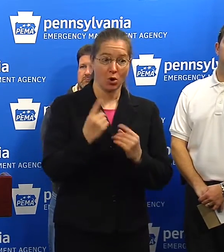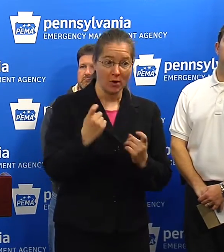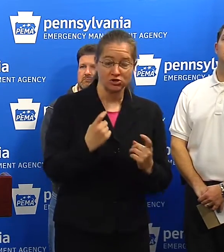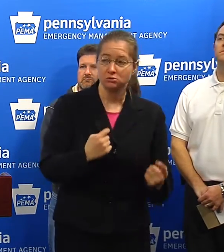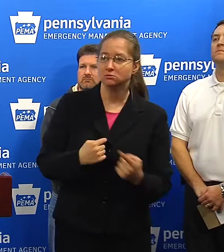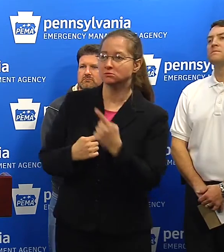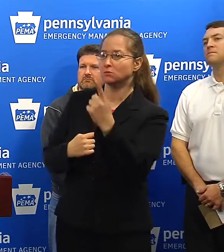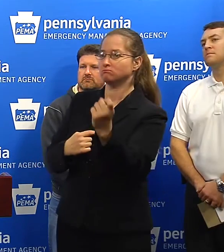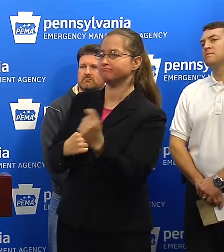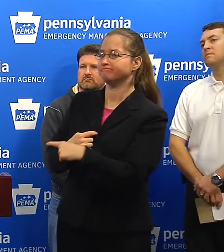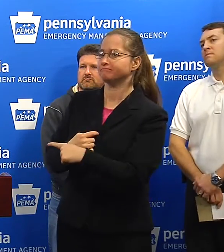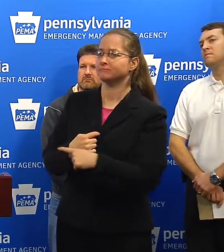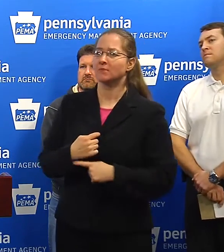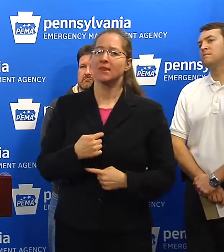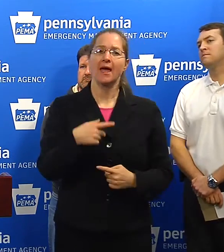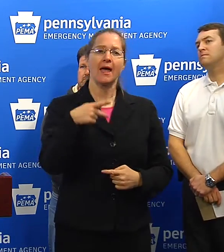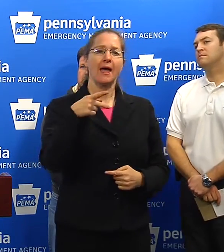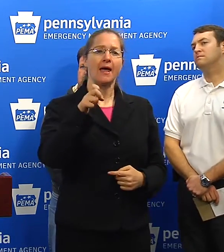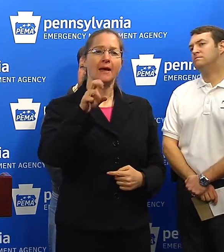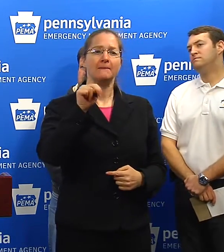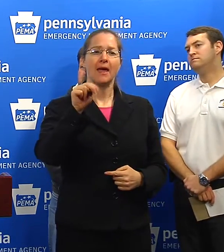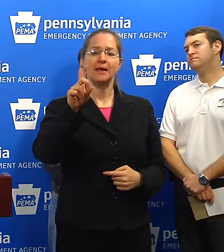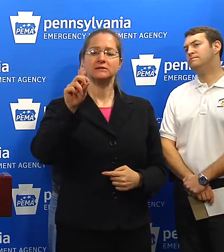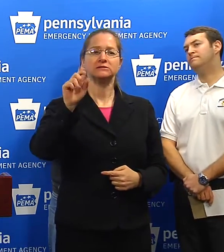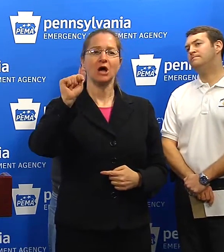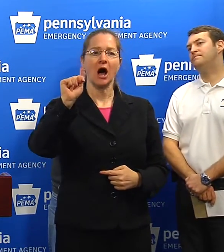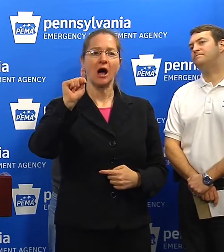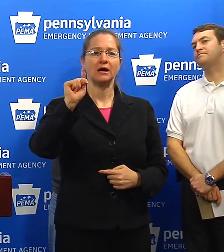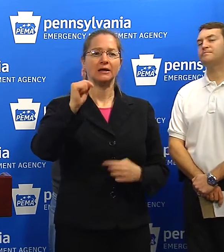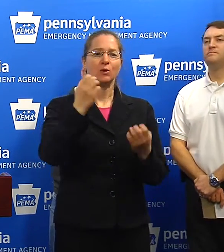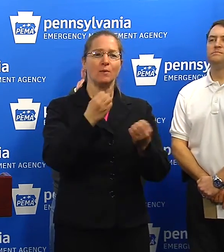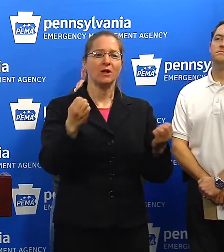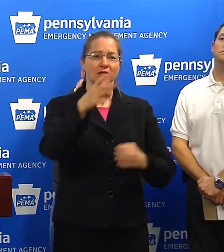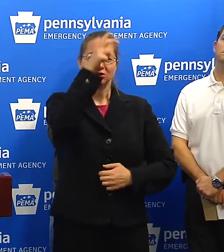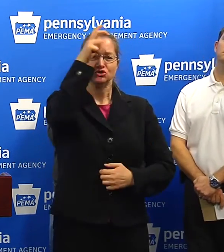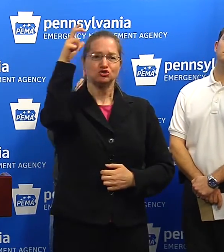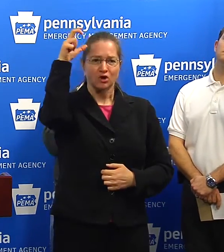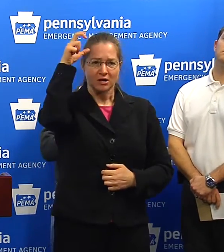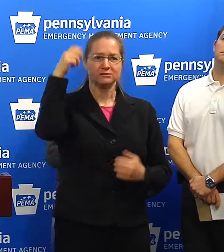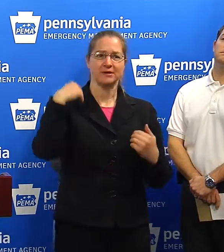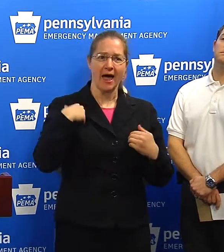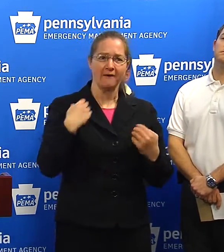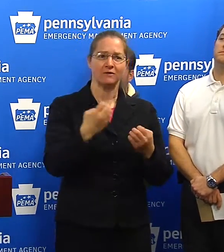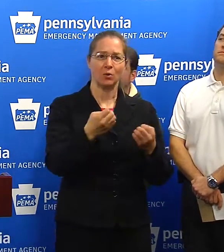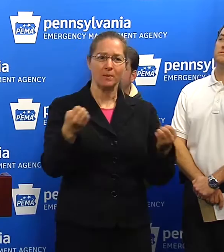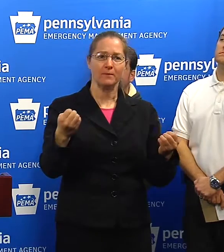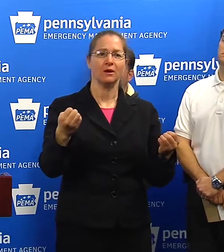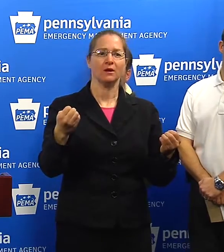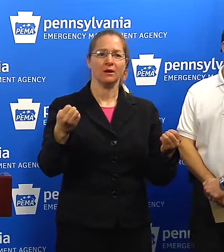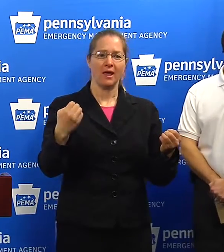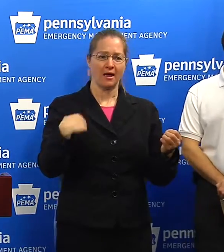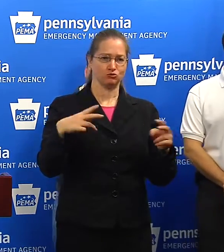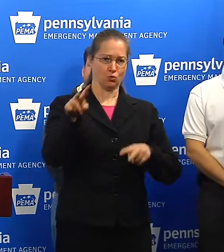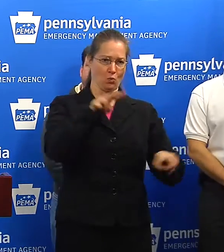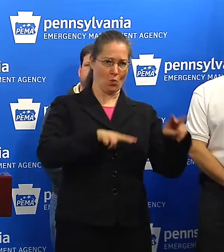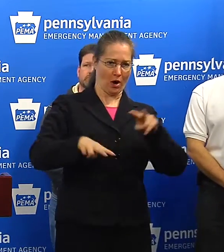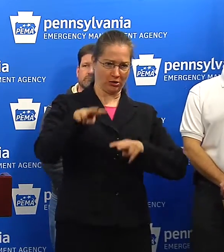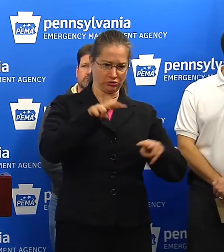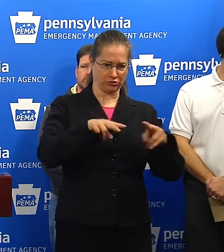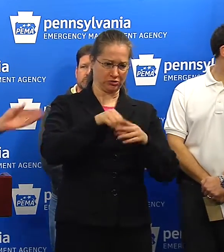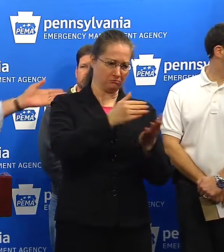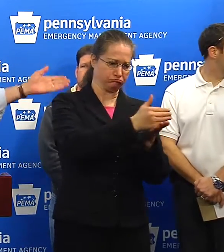more question regarding the PennDOT equipment that was installed on many of the trucks that are patrolling these onboard systems. Want to know how that